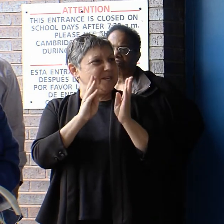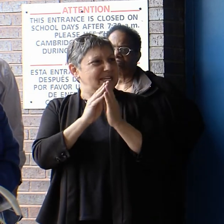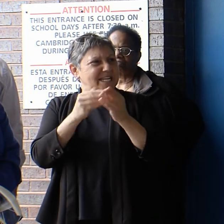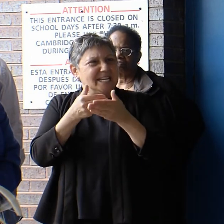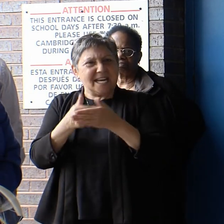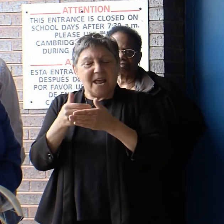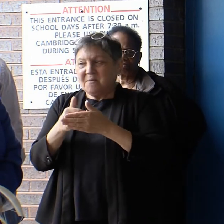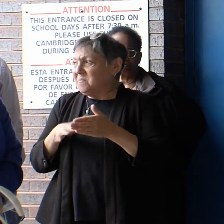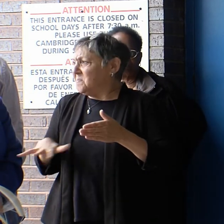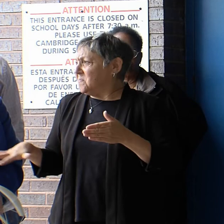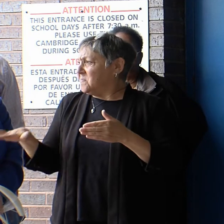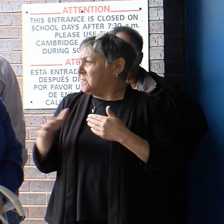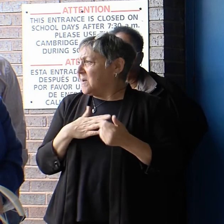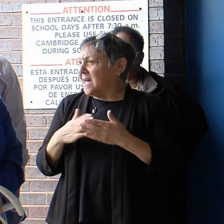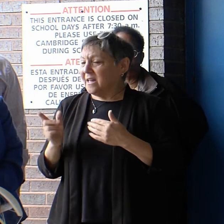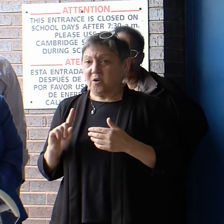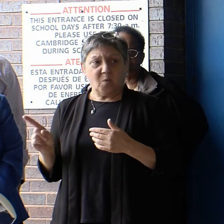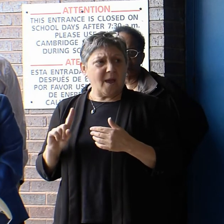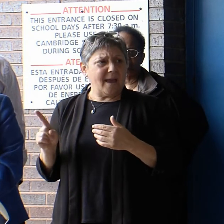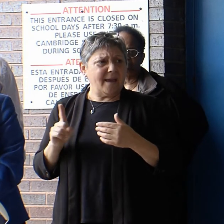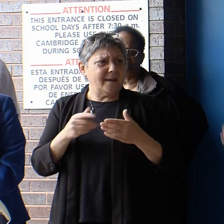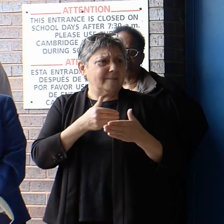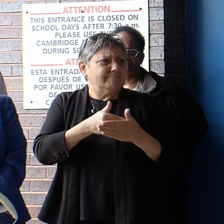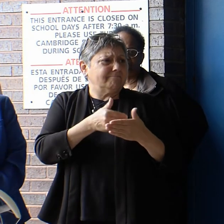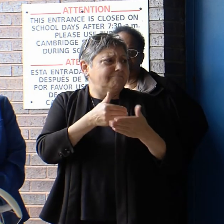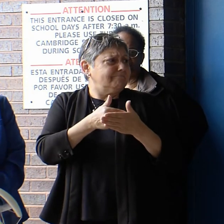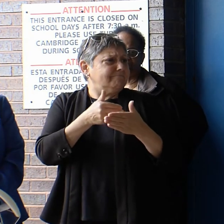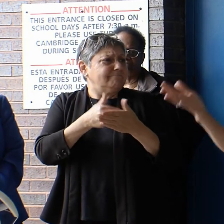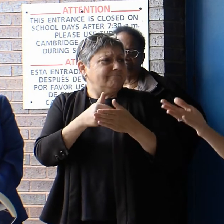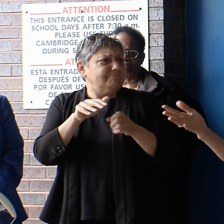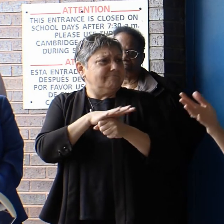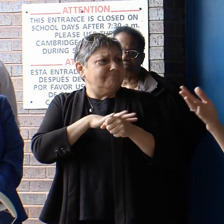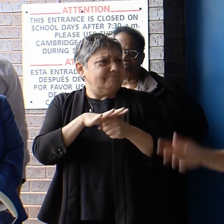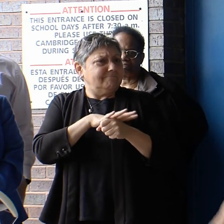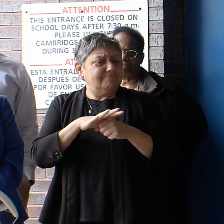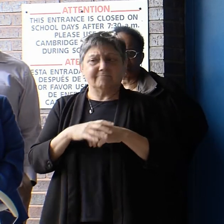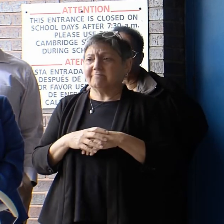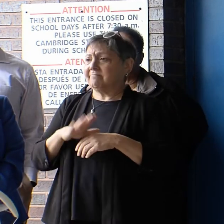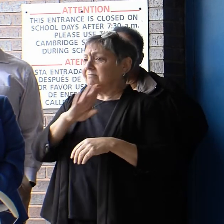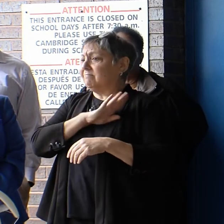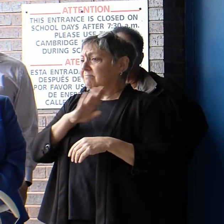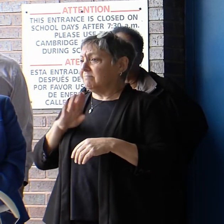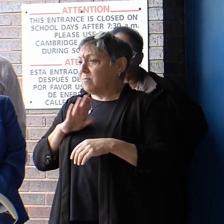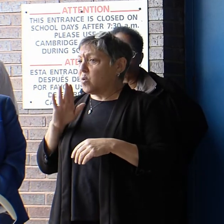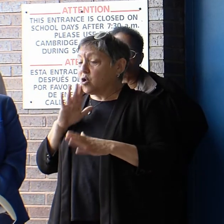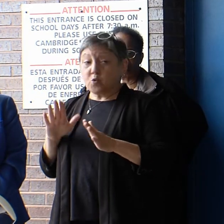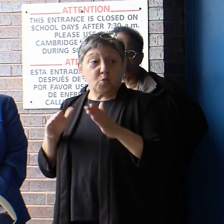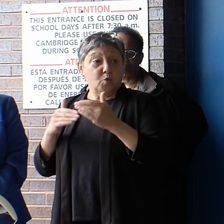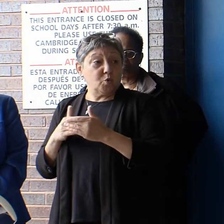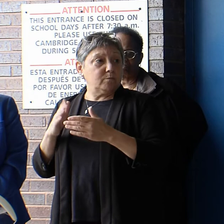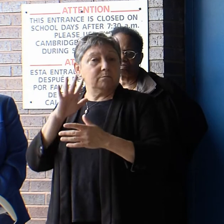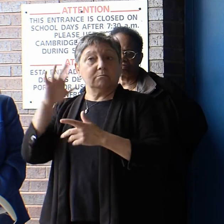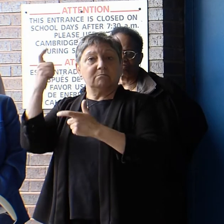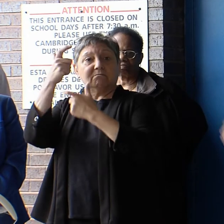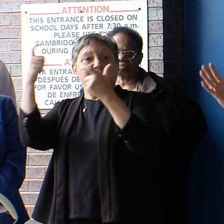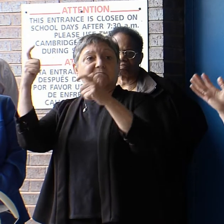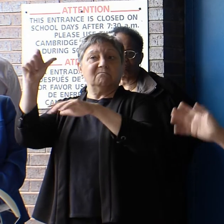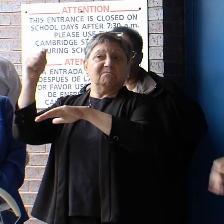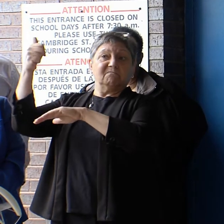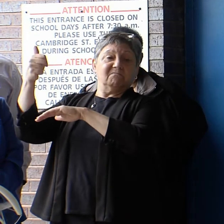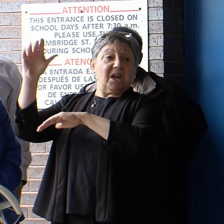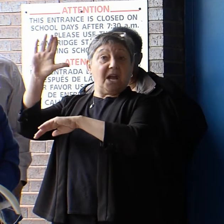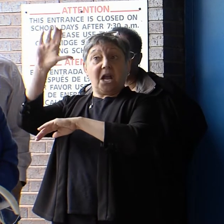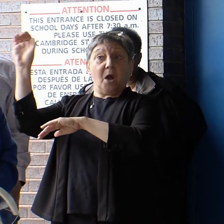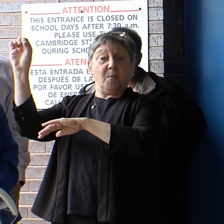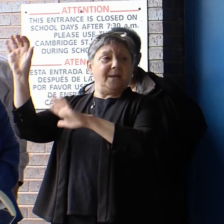whether it's at a neighborhood association, in a boardroom of a large company, at